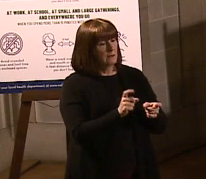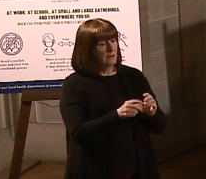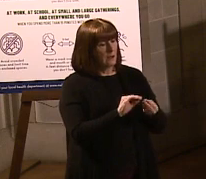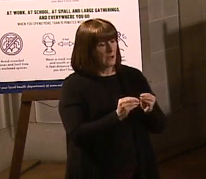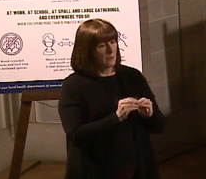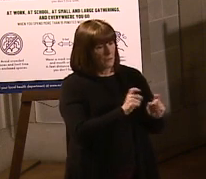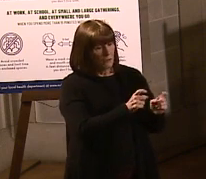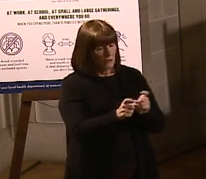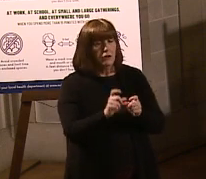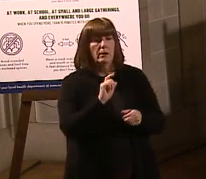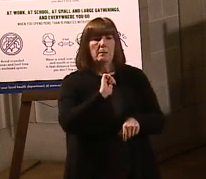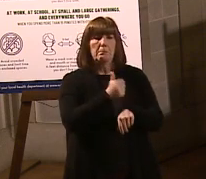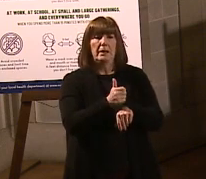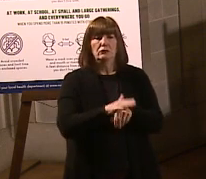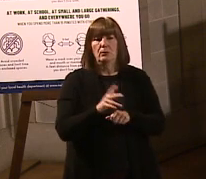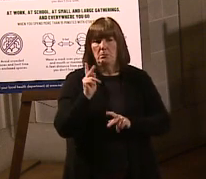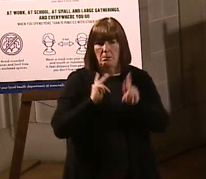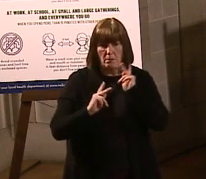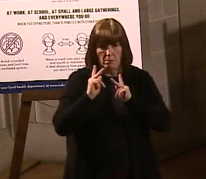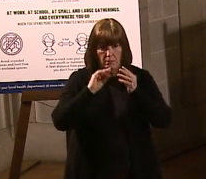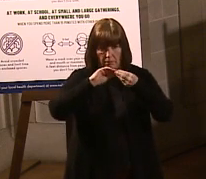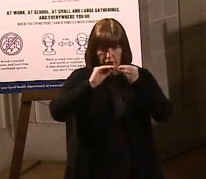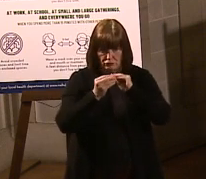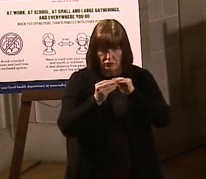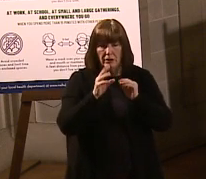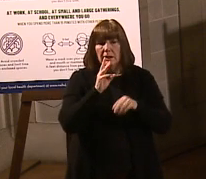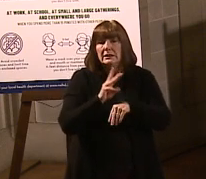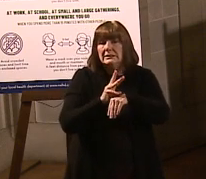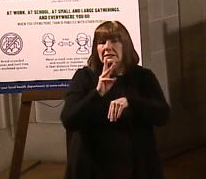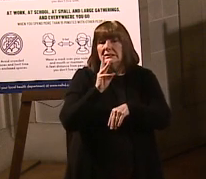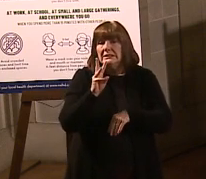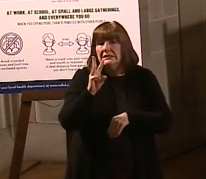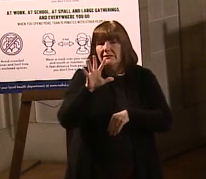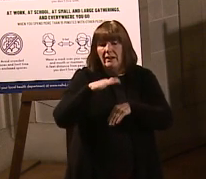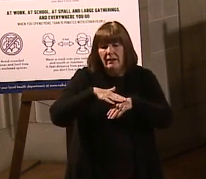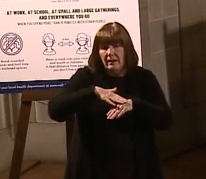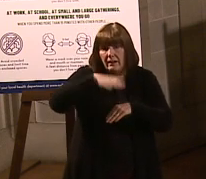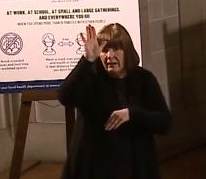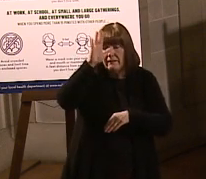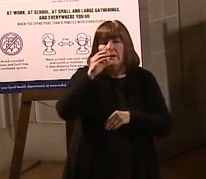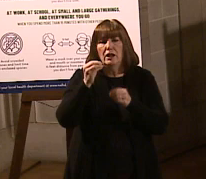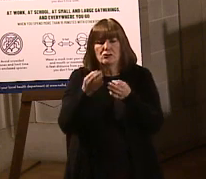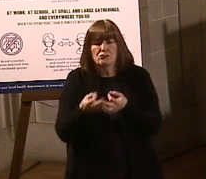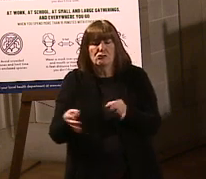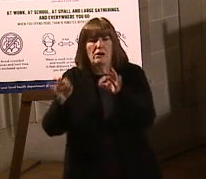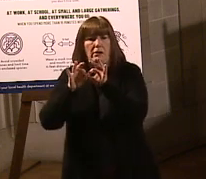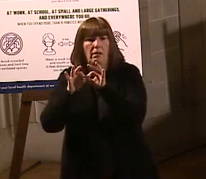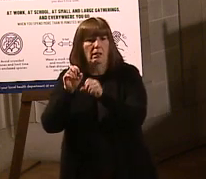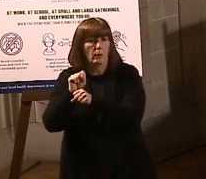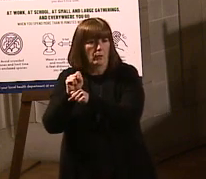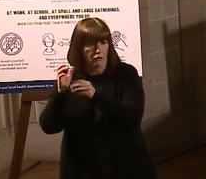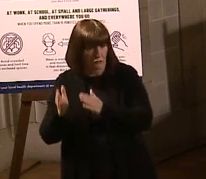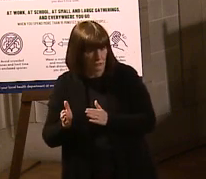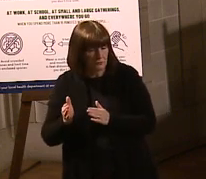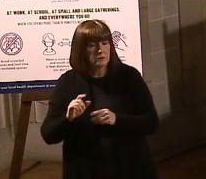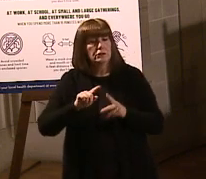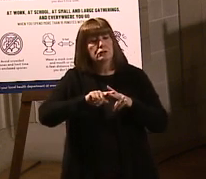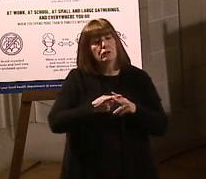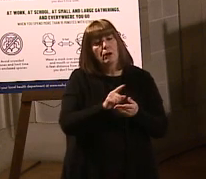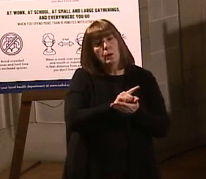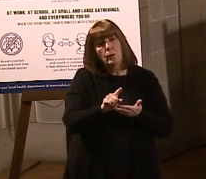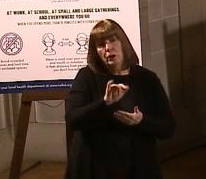based using the phase 1B population of 65 and older and critical infrastructure workers. Starting the week of January 25th,